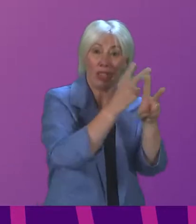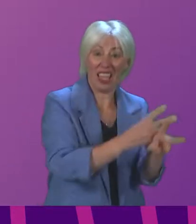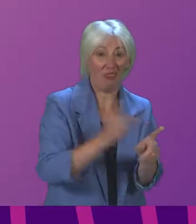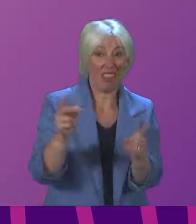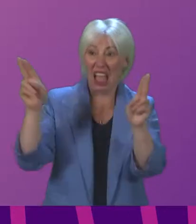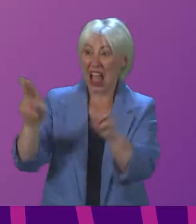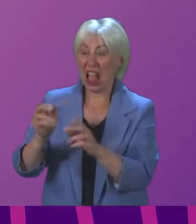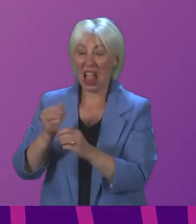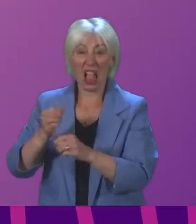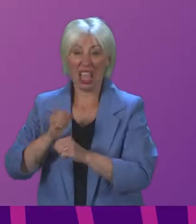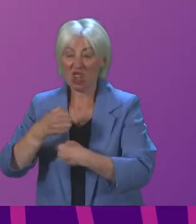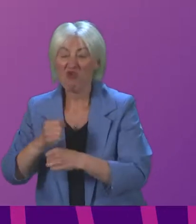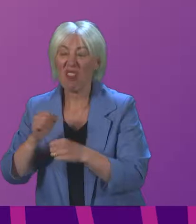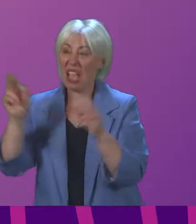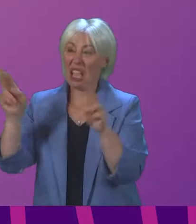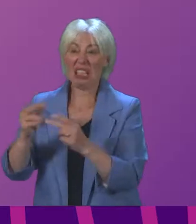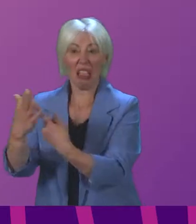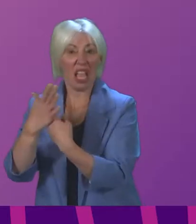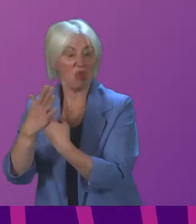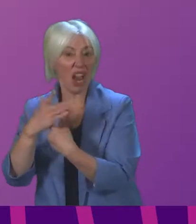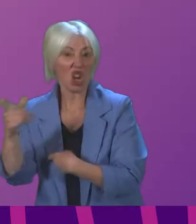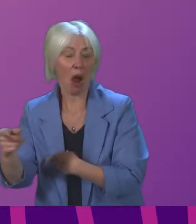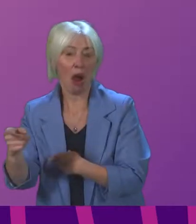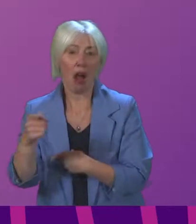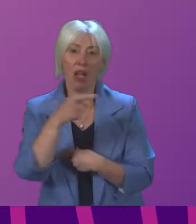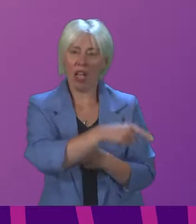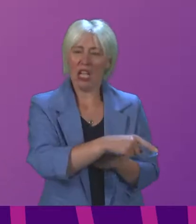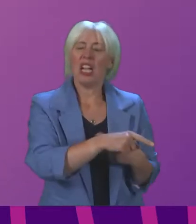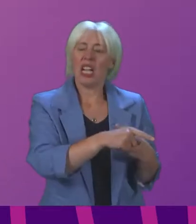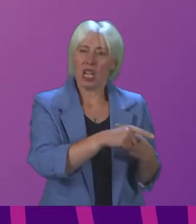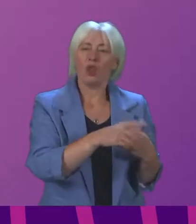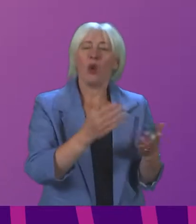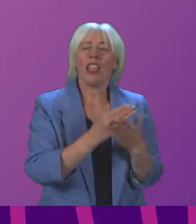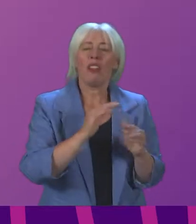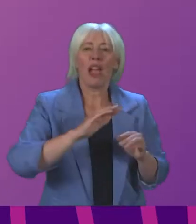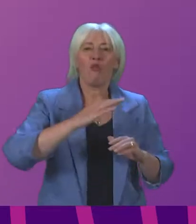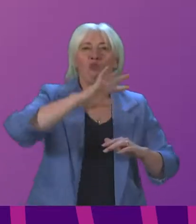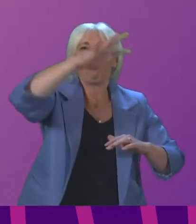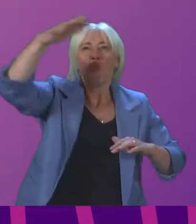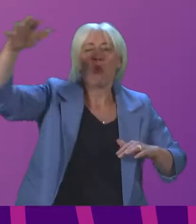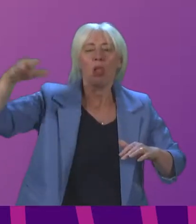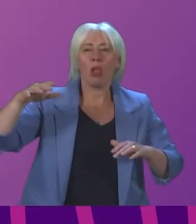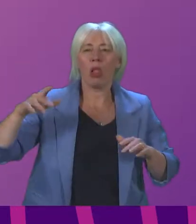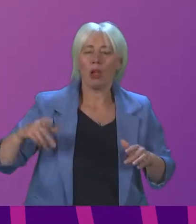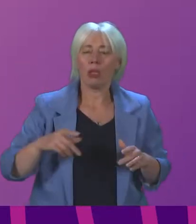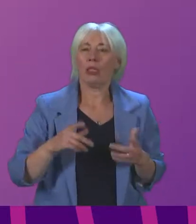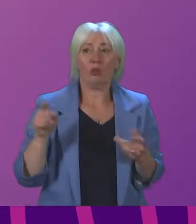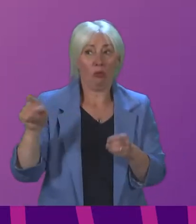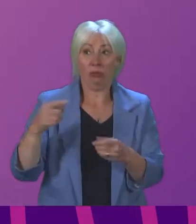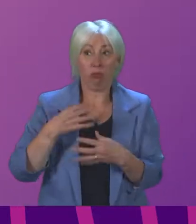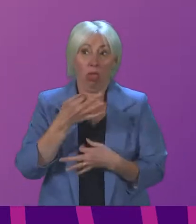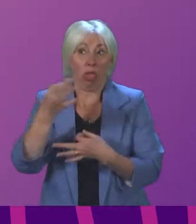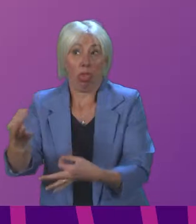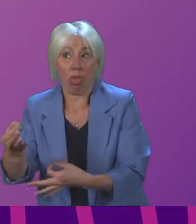stressful working conditions, and that this was a particular problem in more remote areas. There is a pressing need to look at